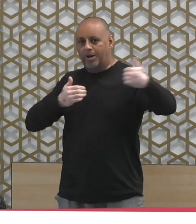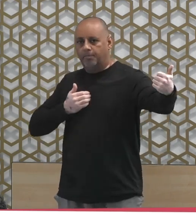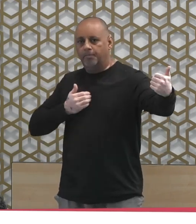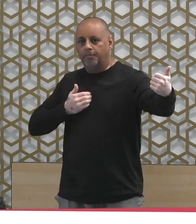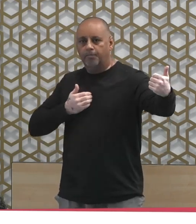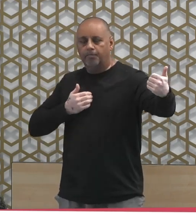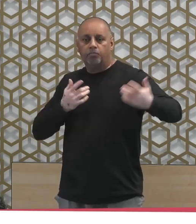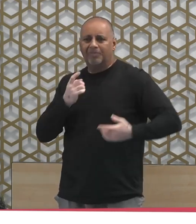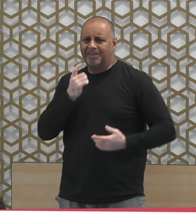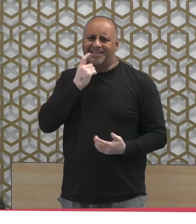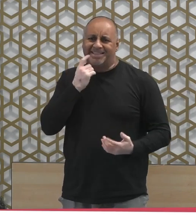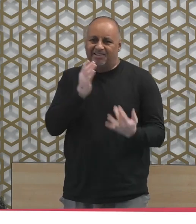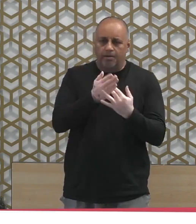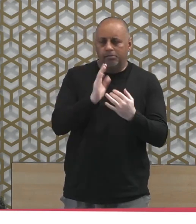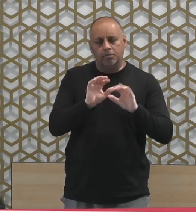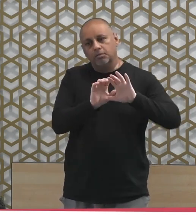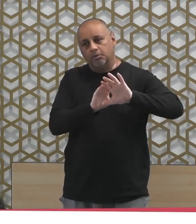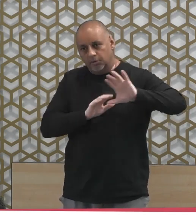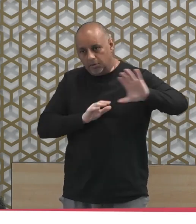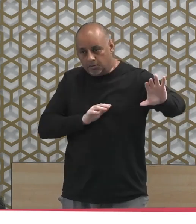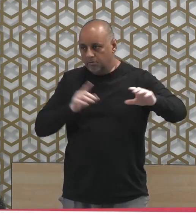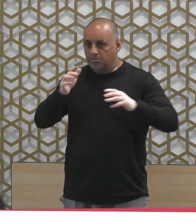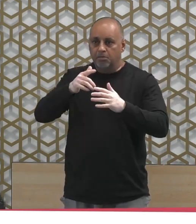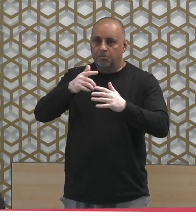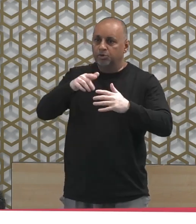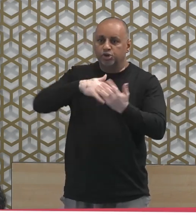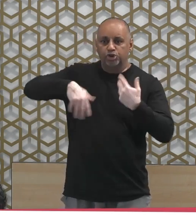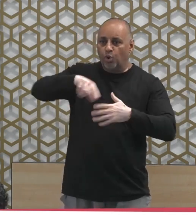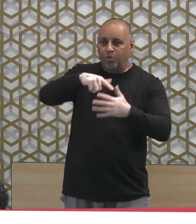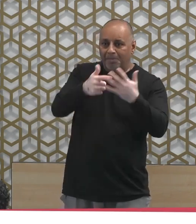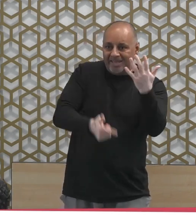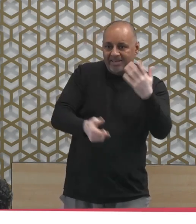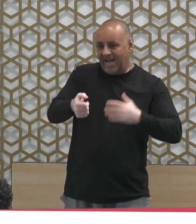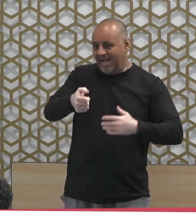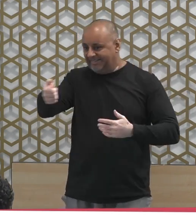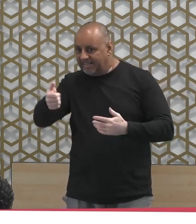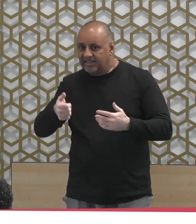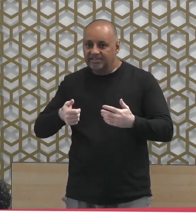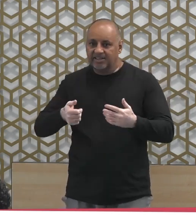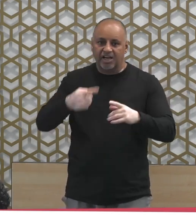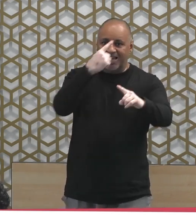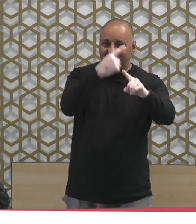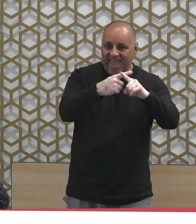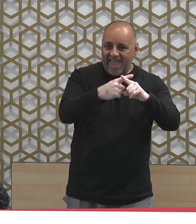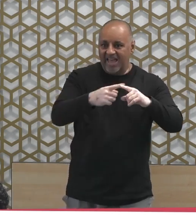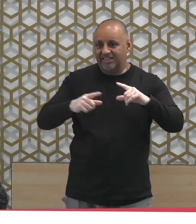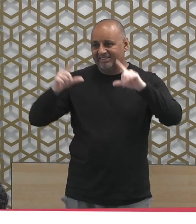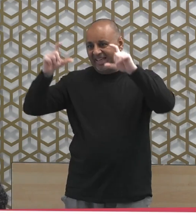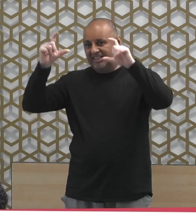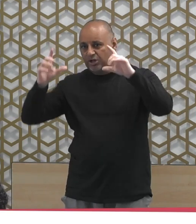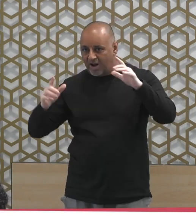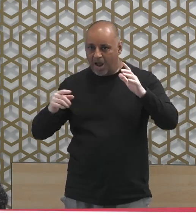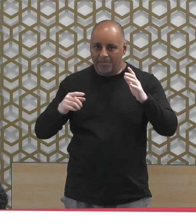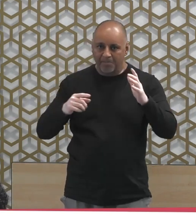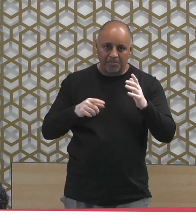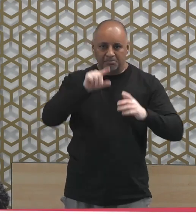so easily accessible on social media, or you see on the television, or whatever, even in the street. You access these fitan and